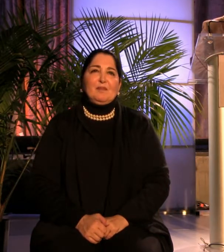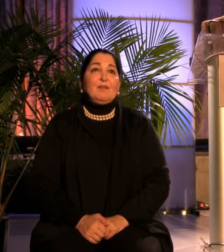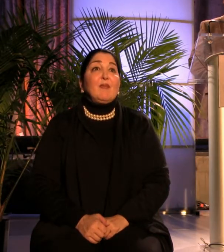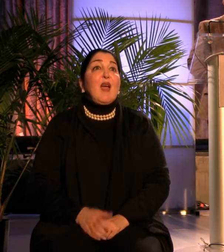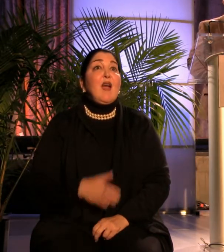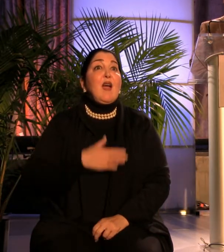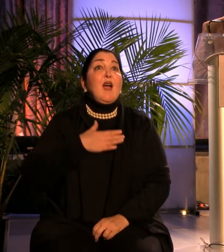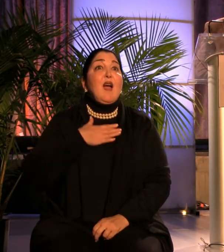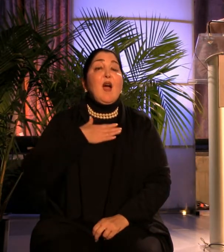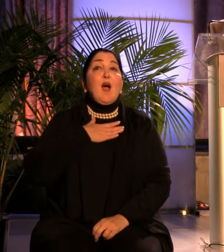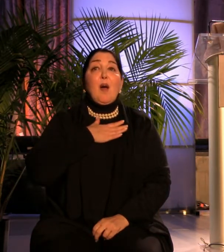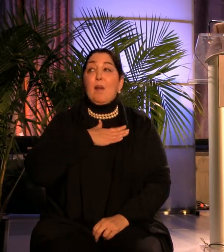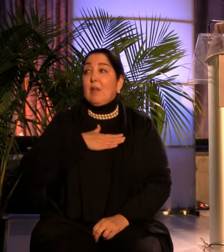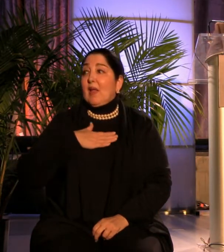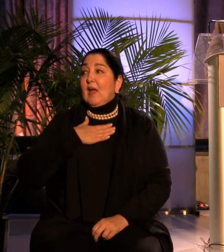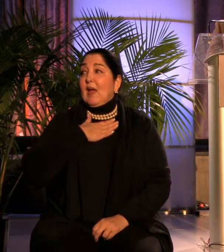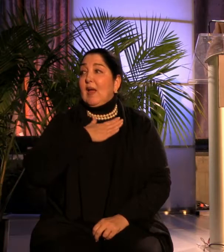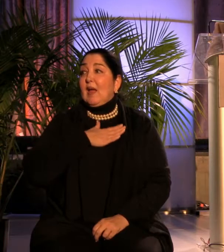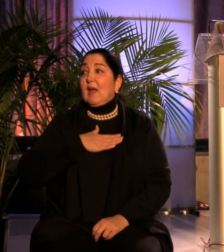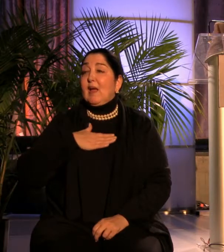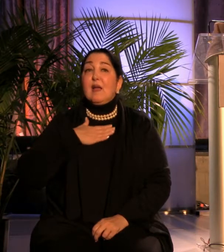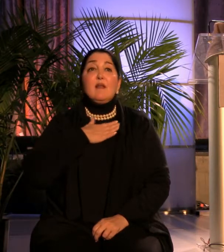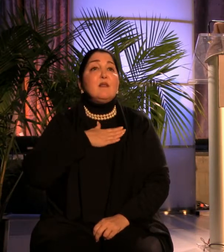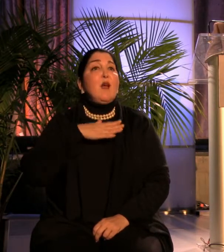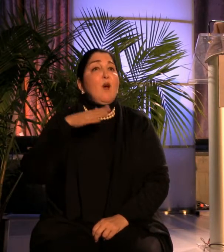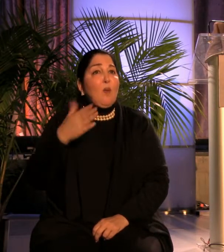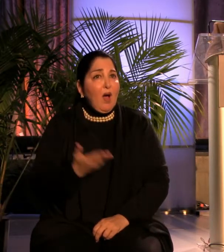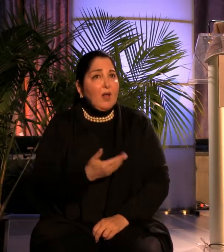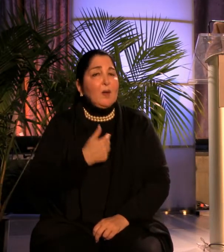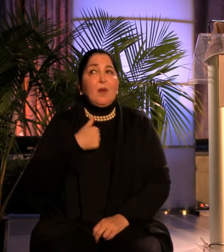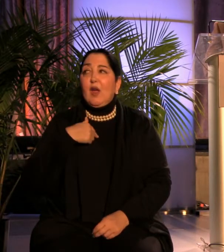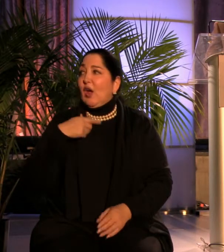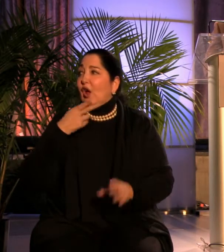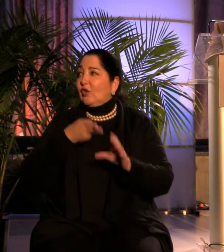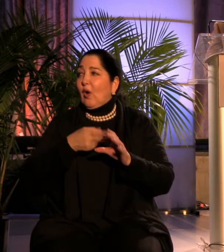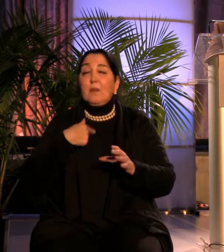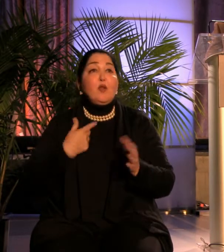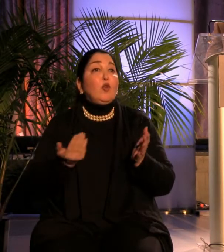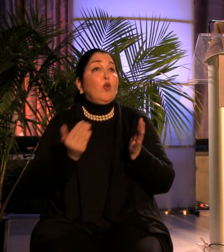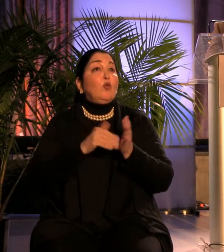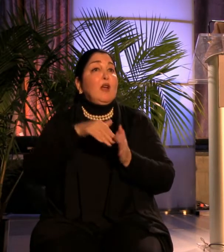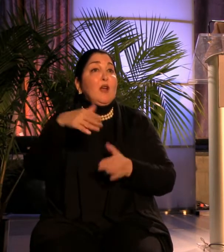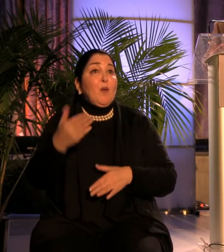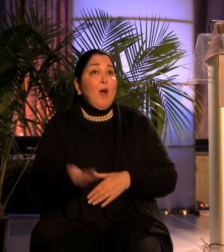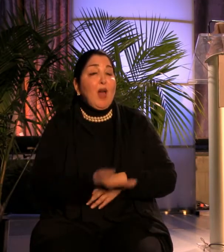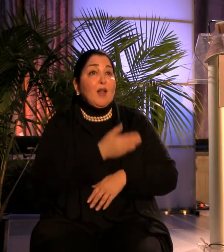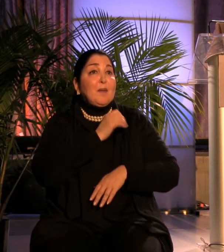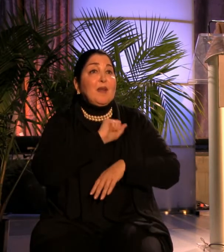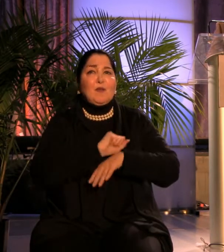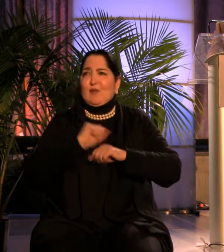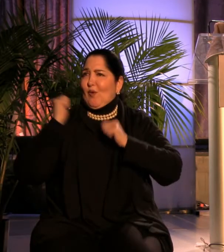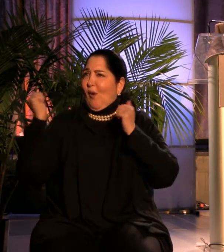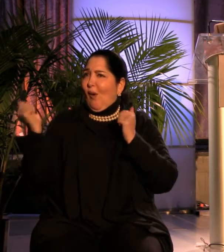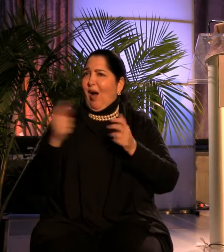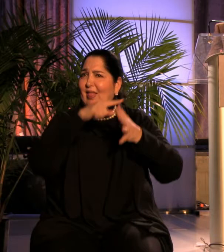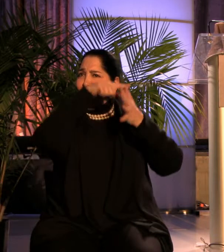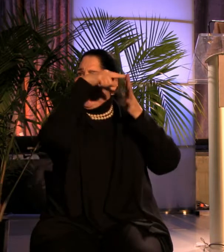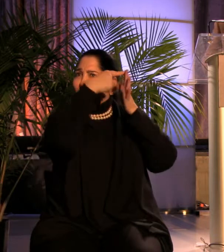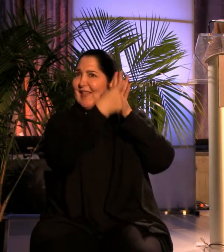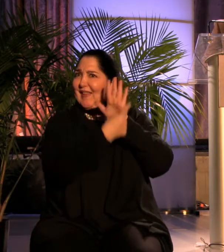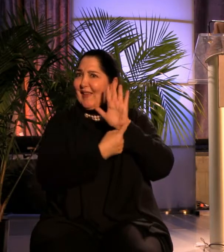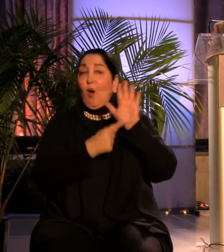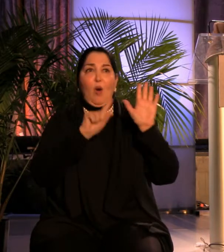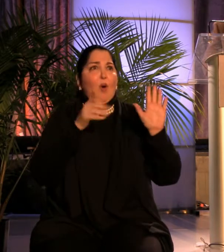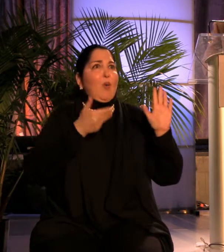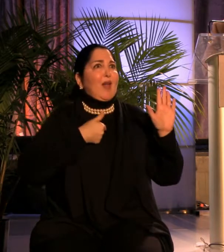Please welcome me, or join me in re-welcoming to the stage all of, or just welcome